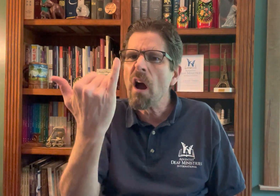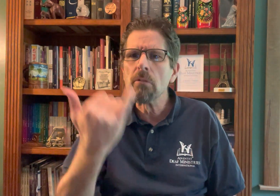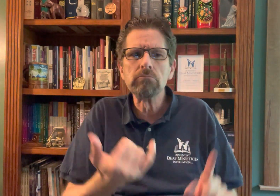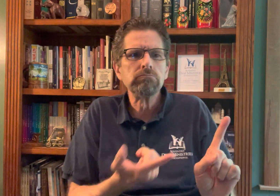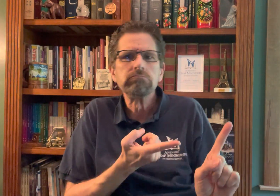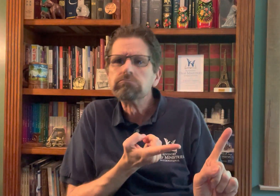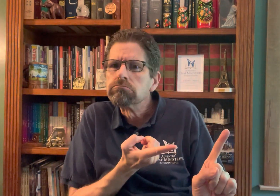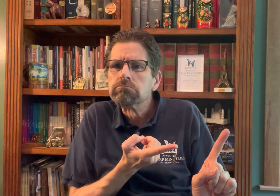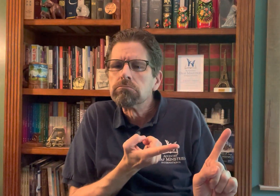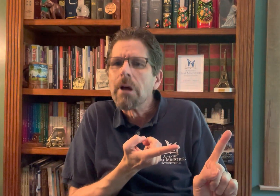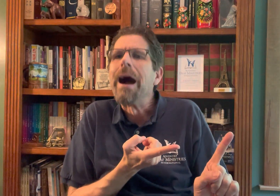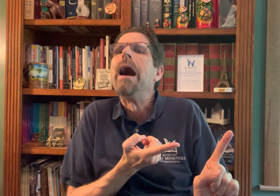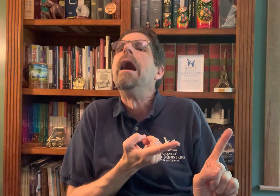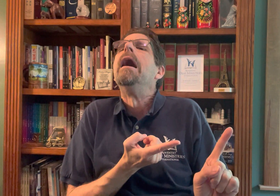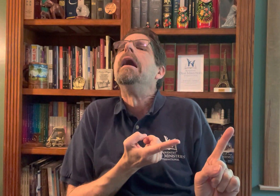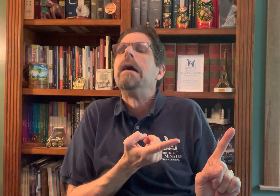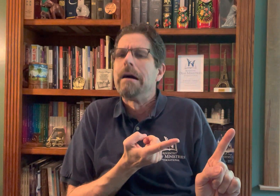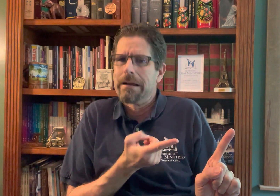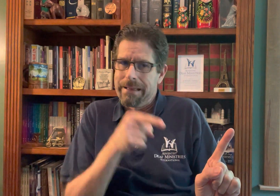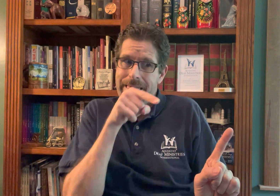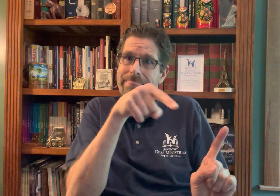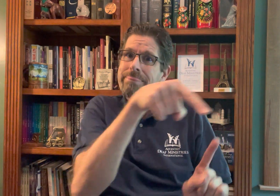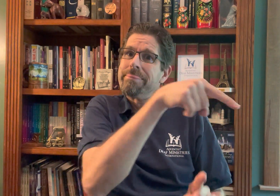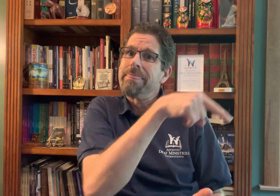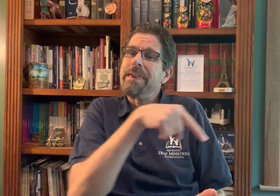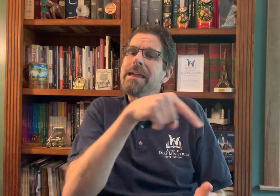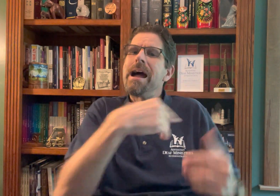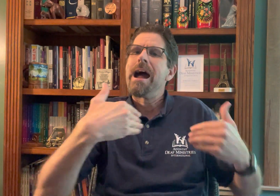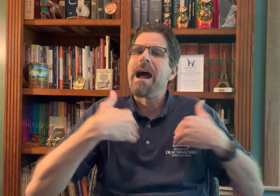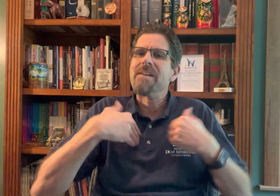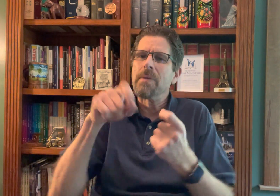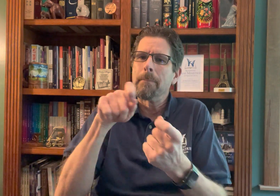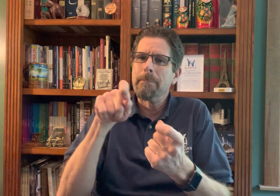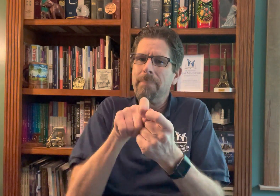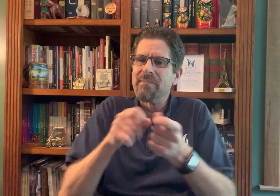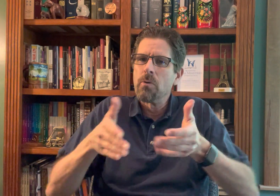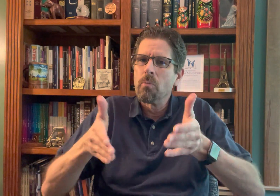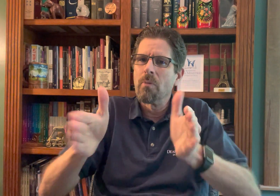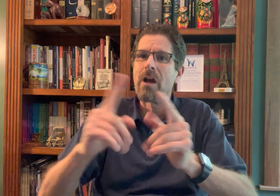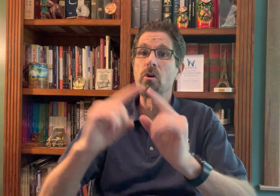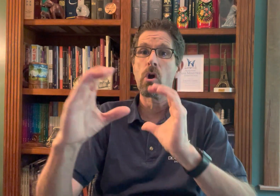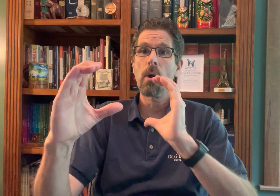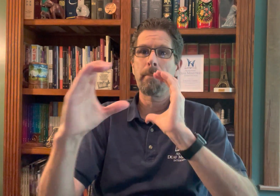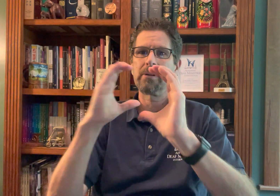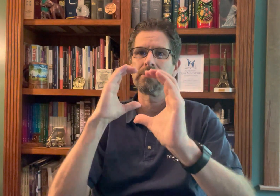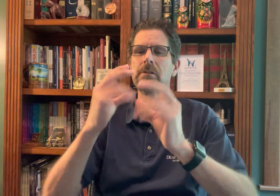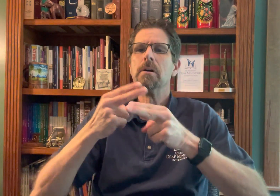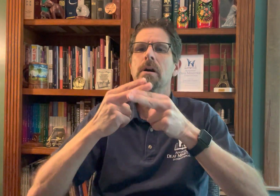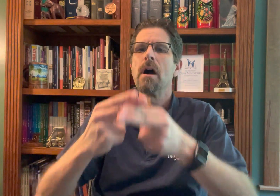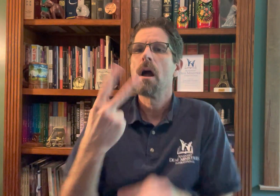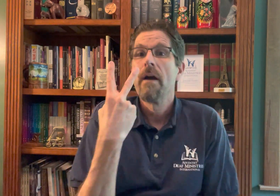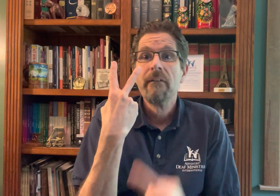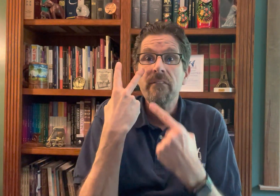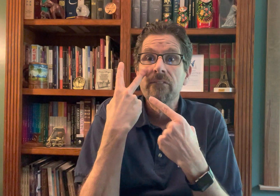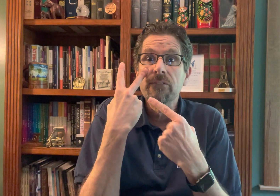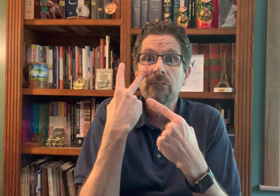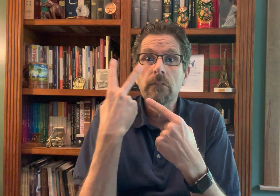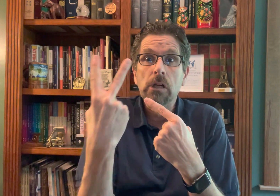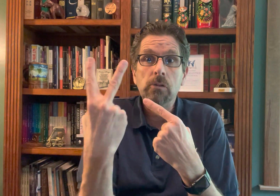a challenge. It's a challenge to reach them because of the specific way they communicate.